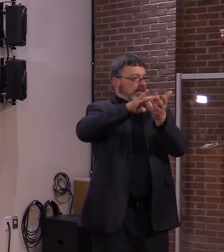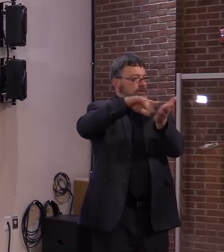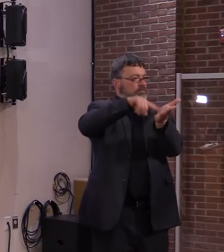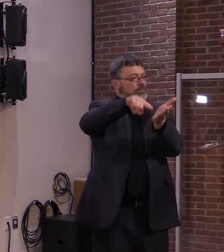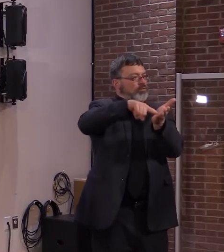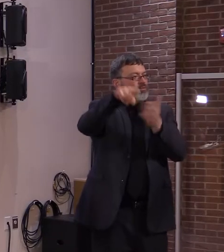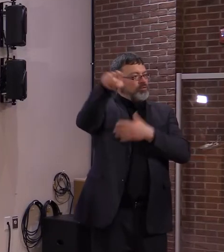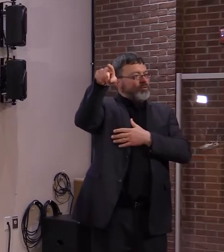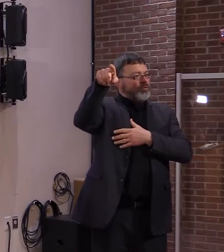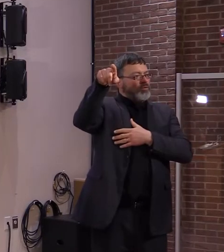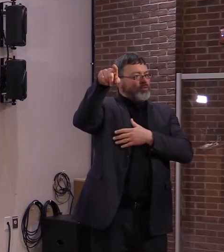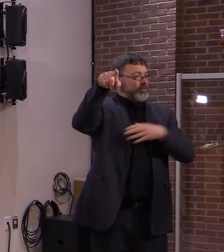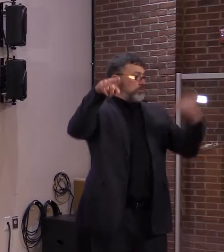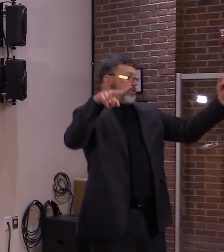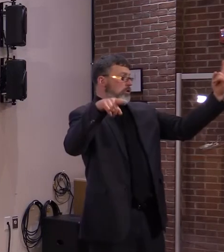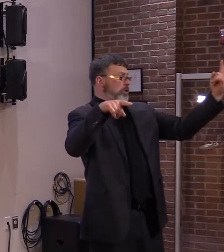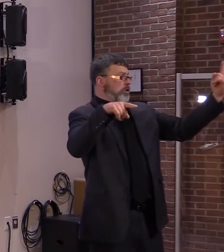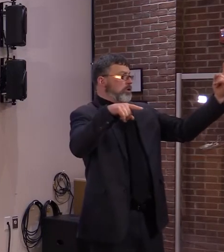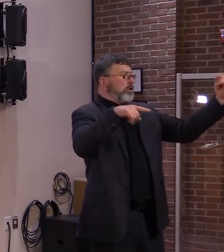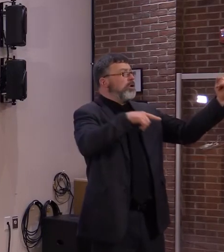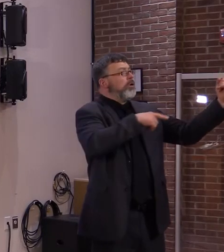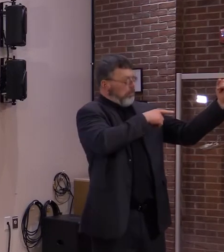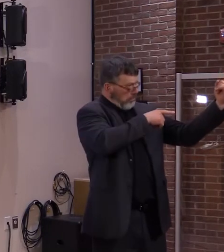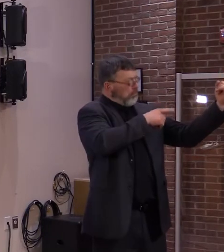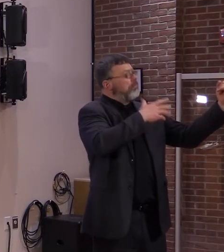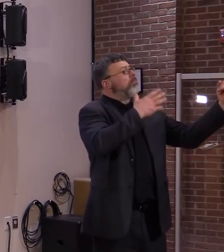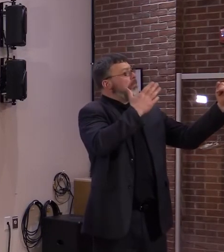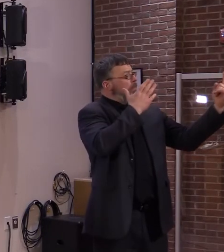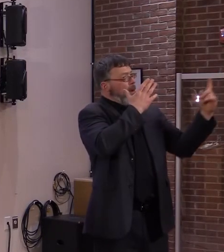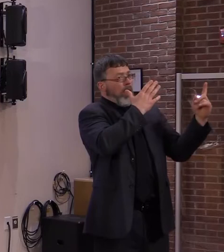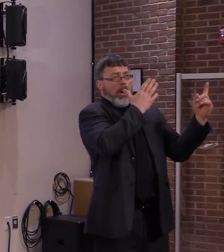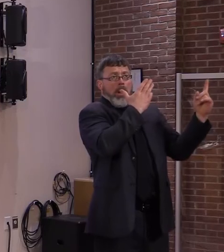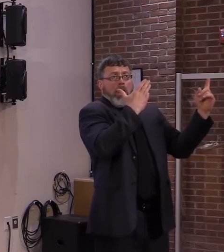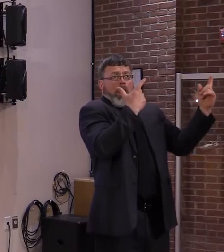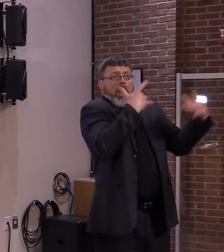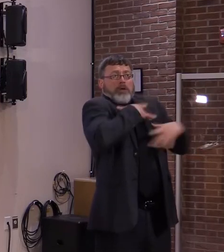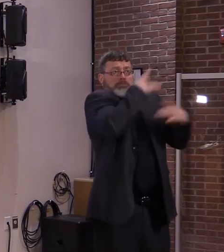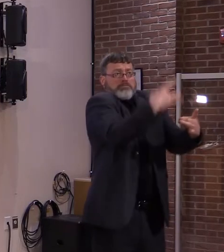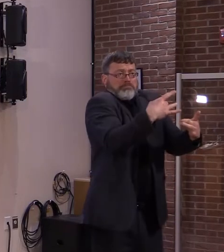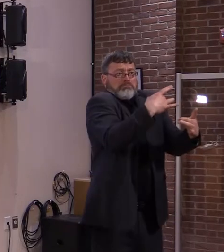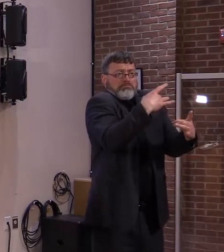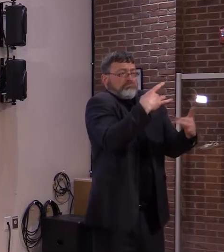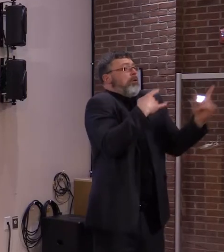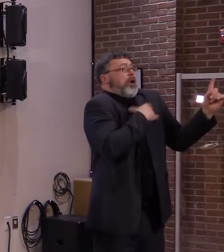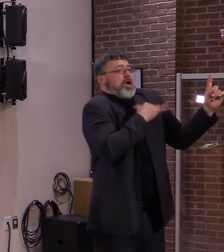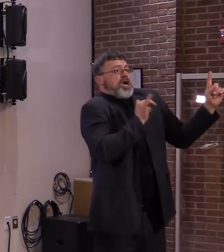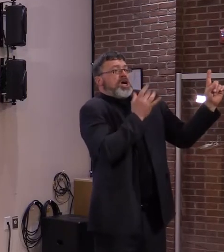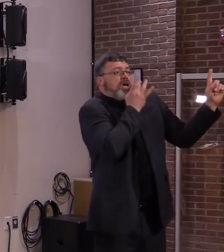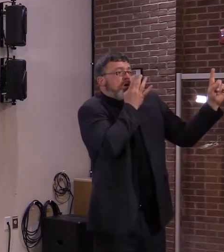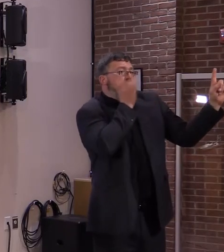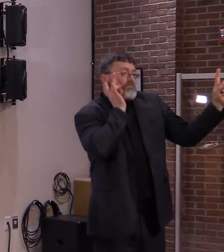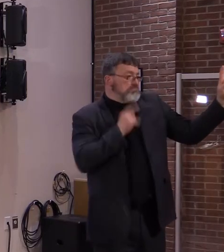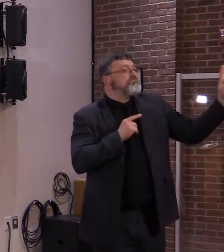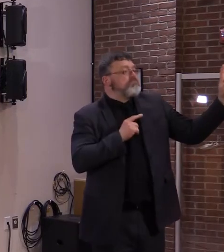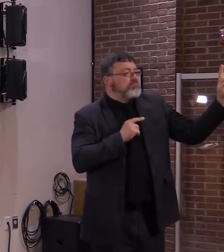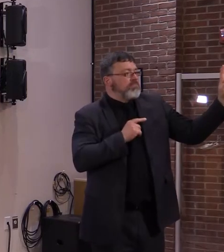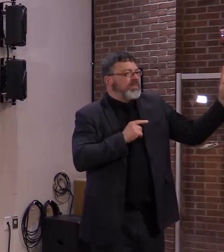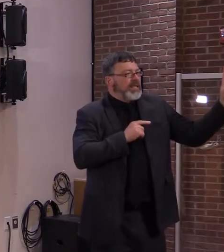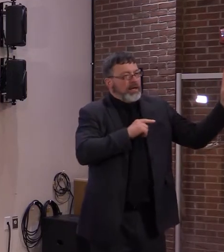point, it's very hard to apply them to the human population unless you have a